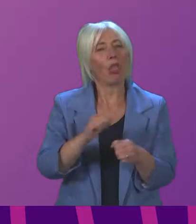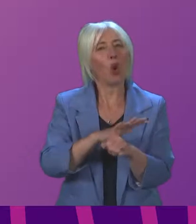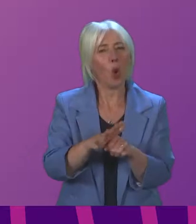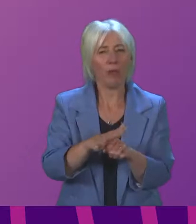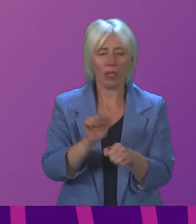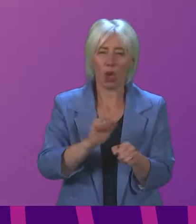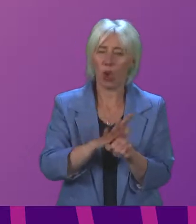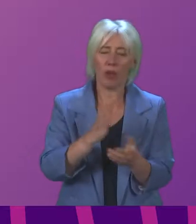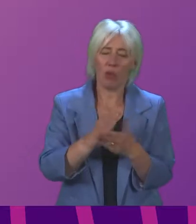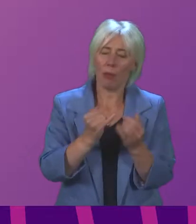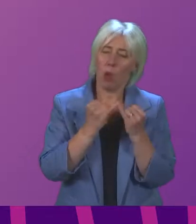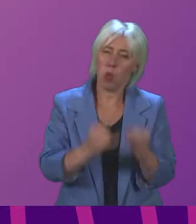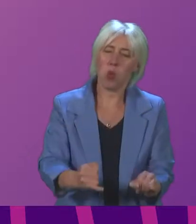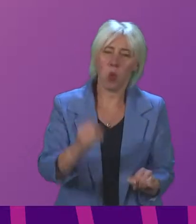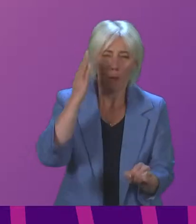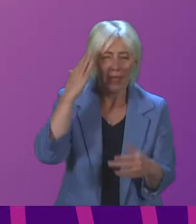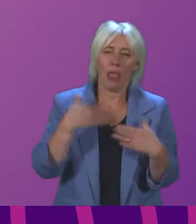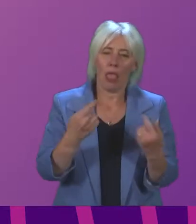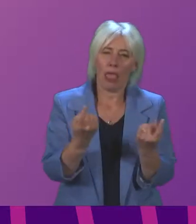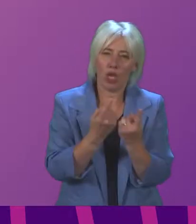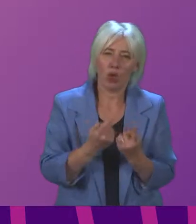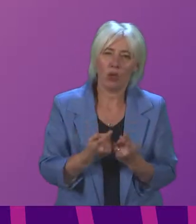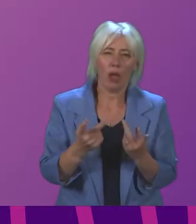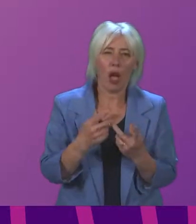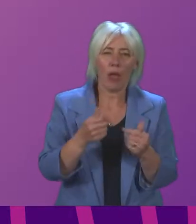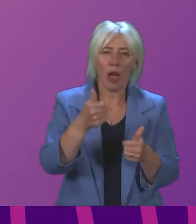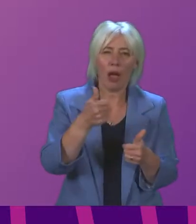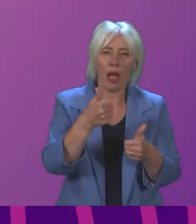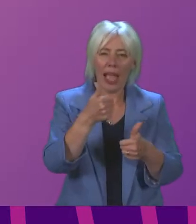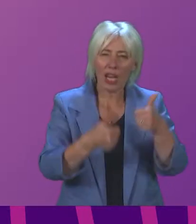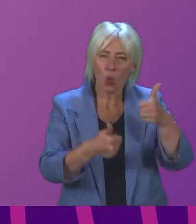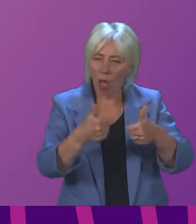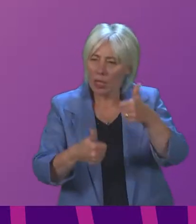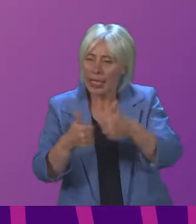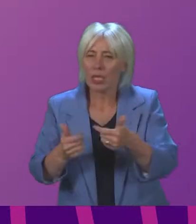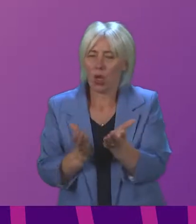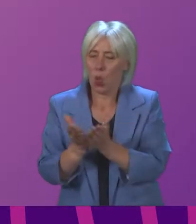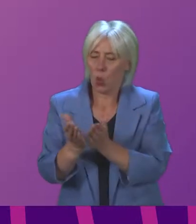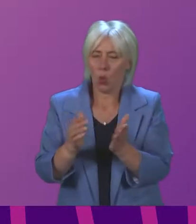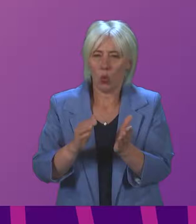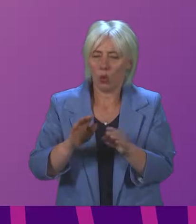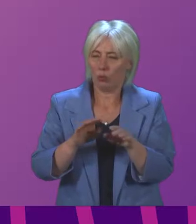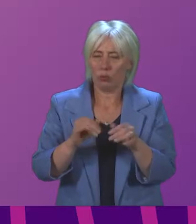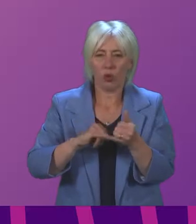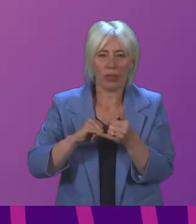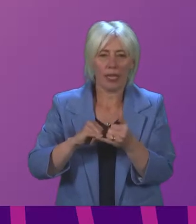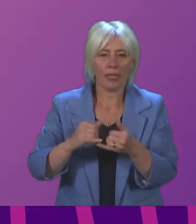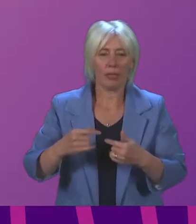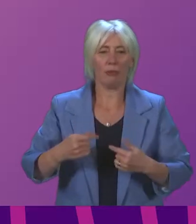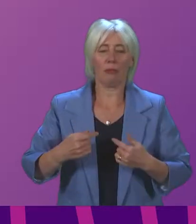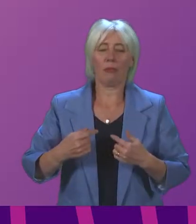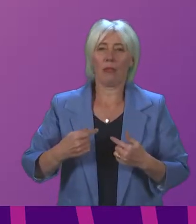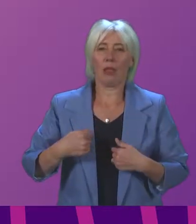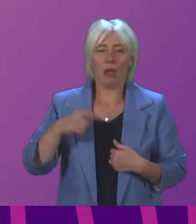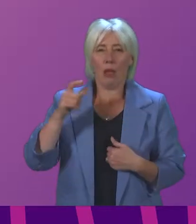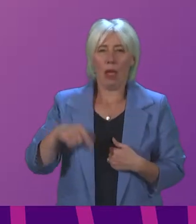exacerbated this issue alongside highlighting other inequalities within our society. My office manager, Lynn Jarden, made a very good